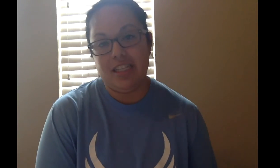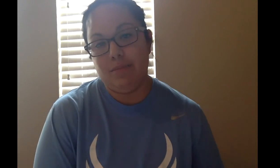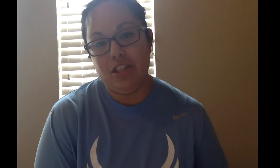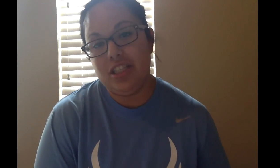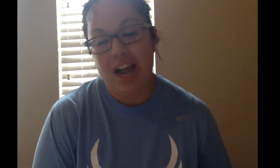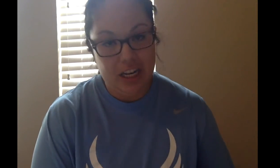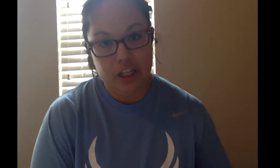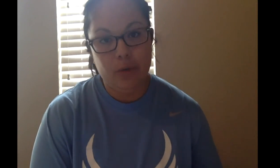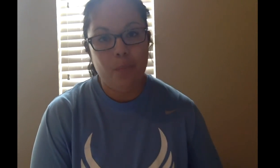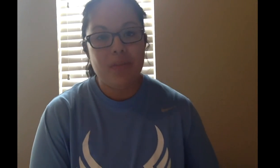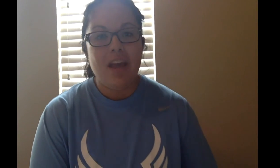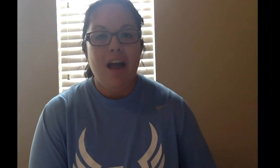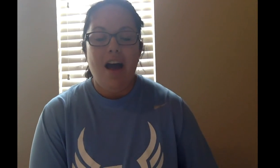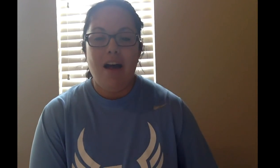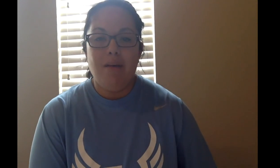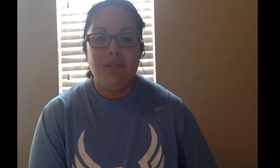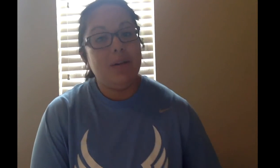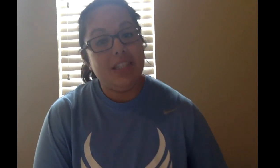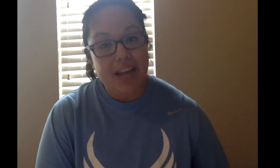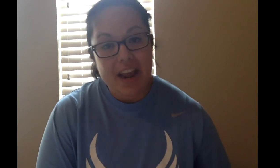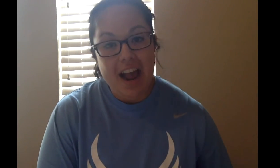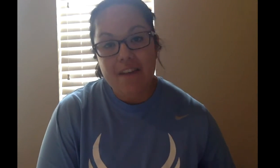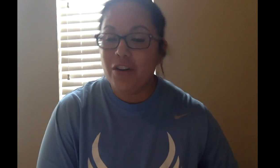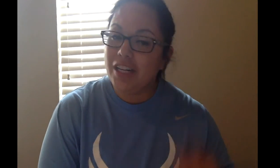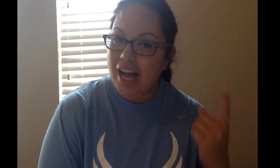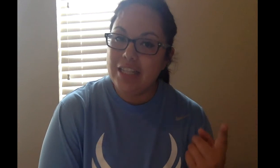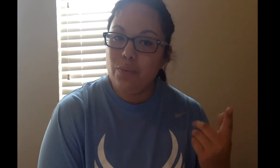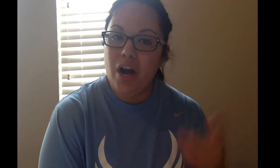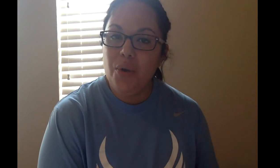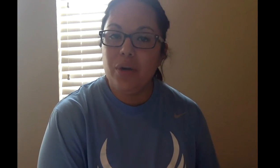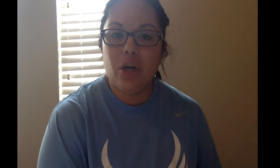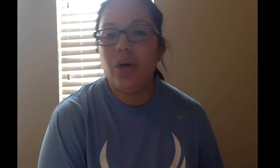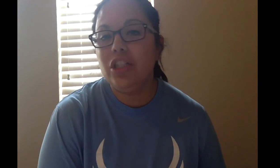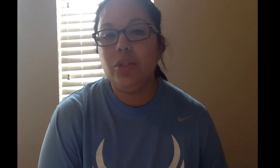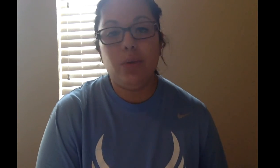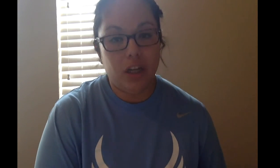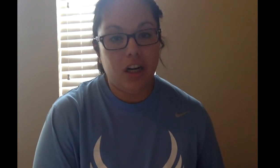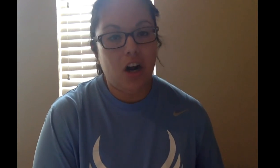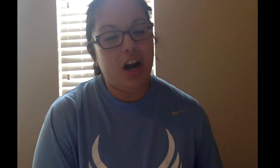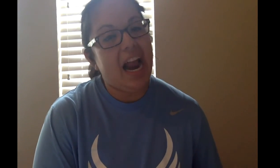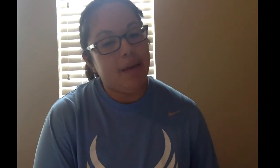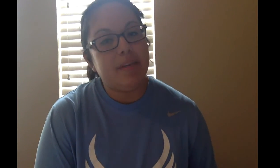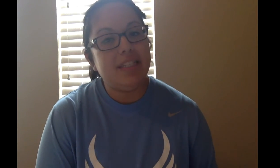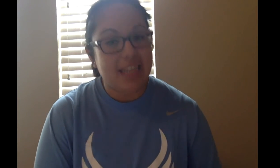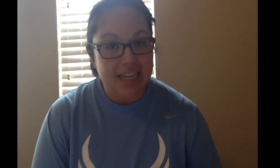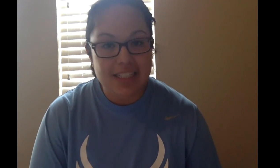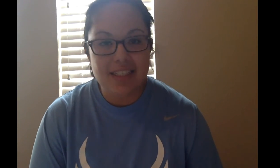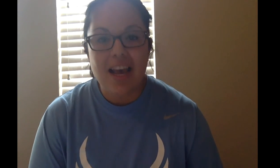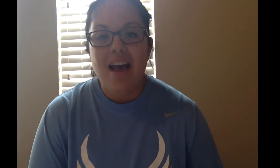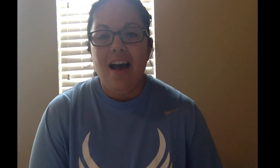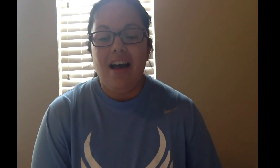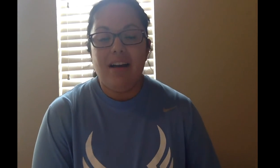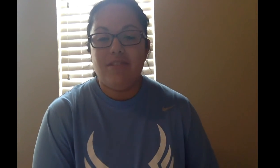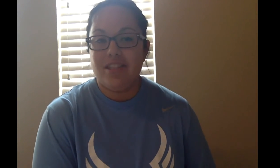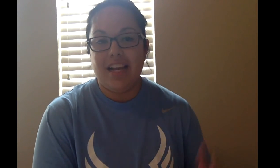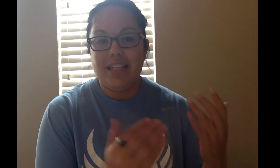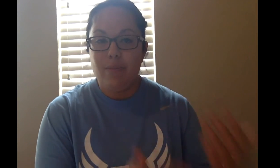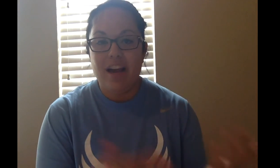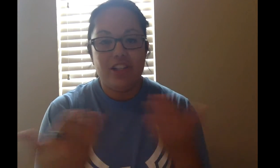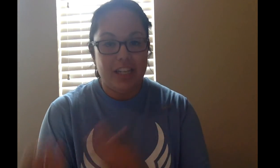as much as I do. So today for class one, we're going to learn our ABCs. Just like in Spanish and